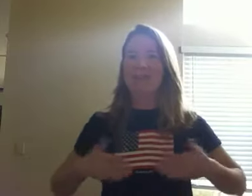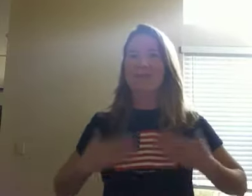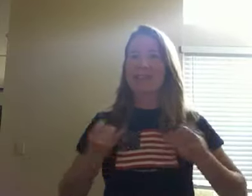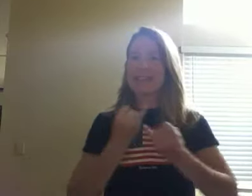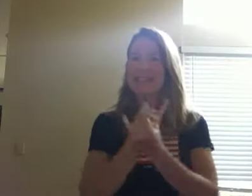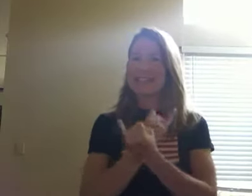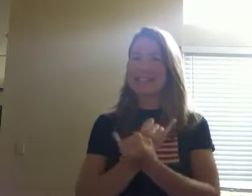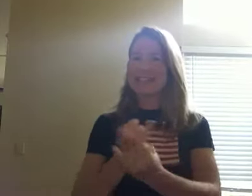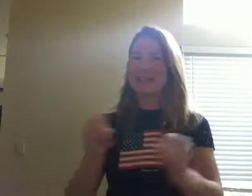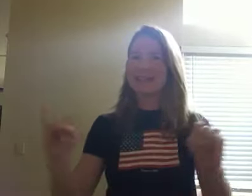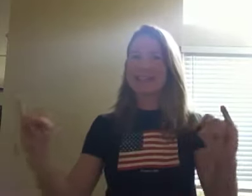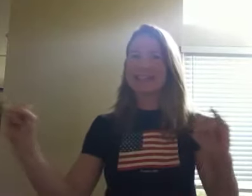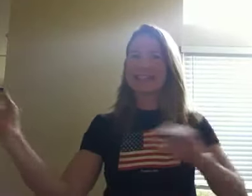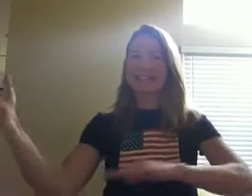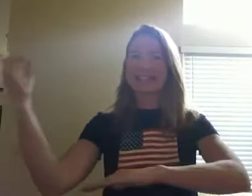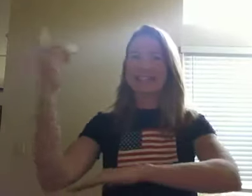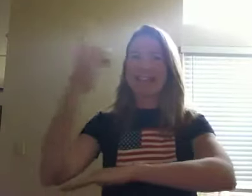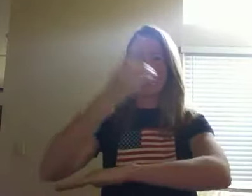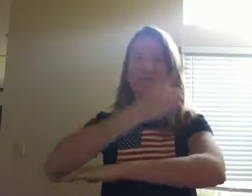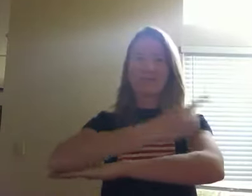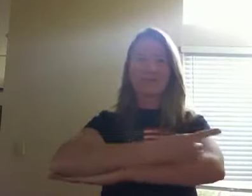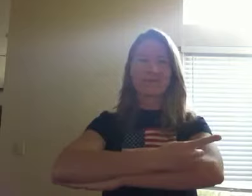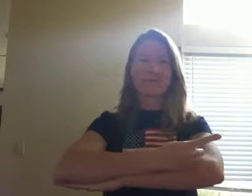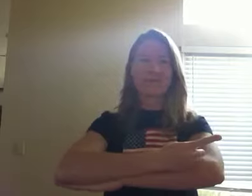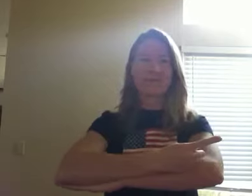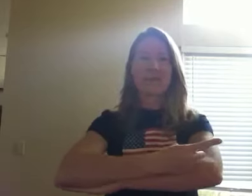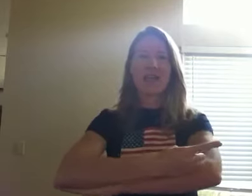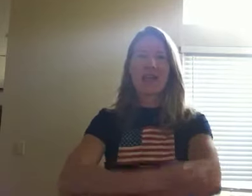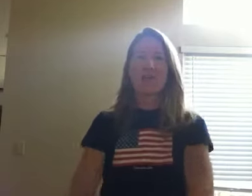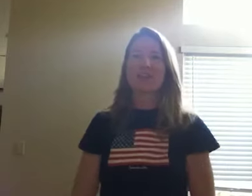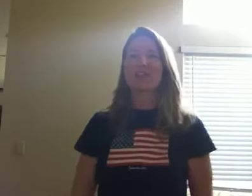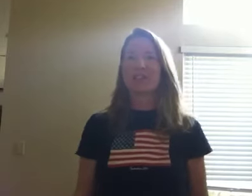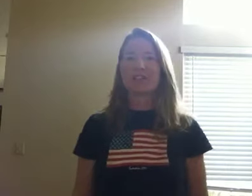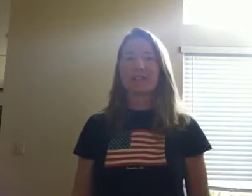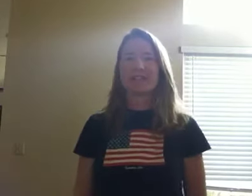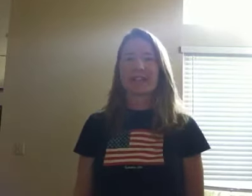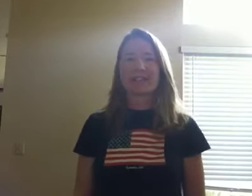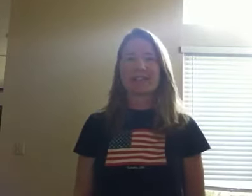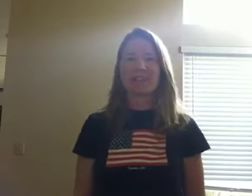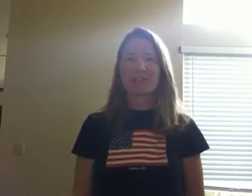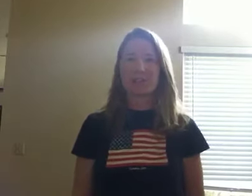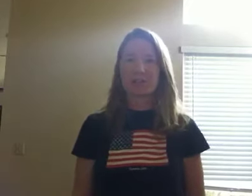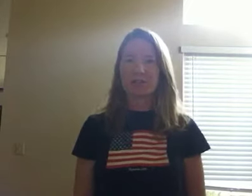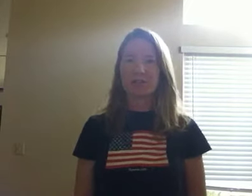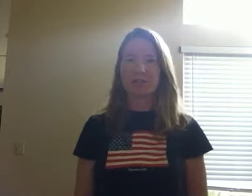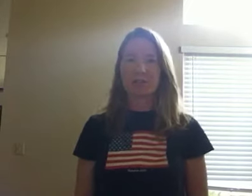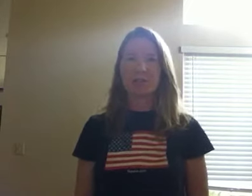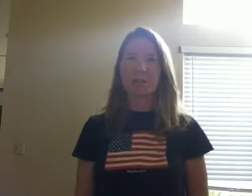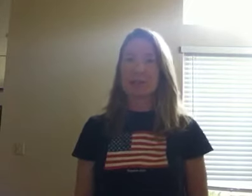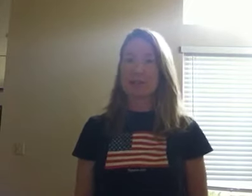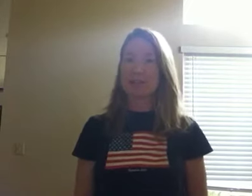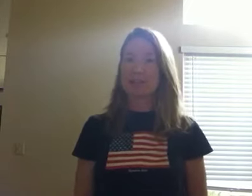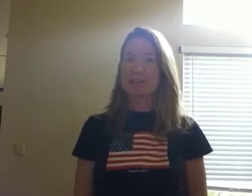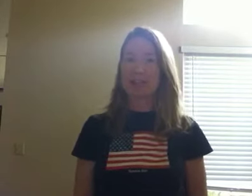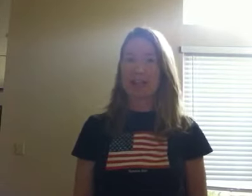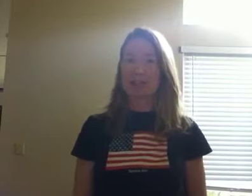Happy Independence Day! I want to show you some signs that you can use for your baby, child,